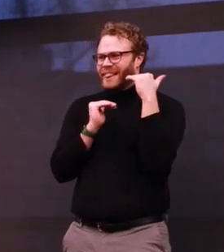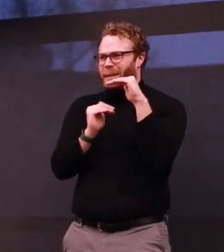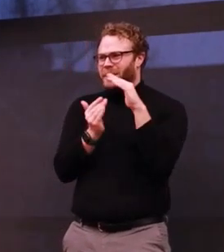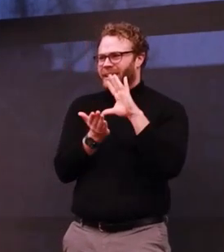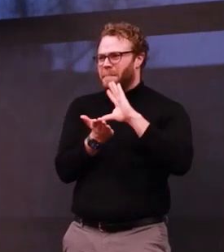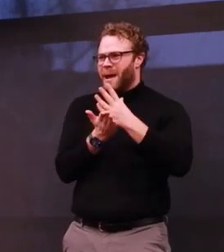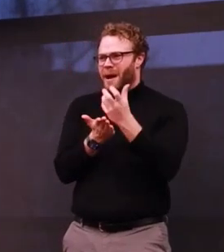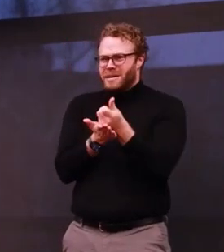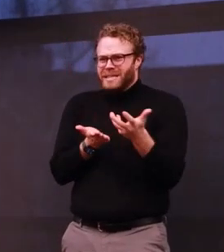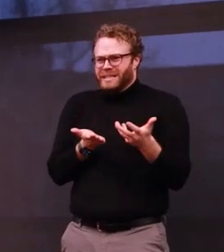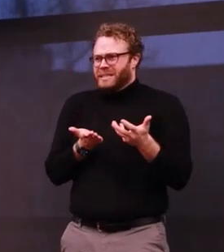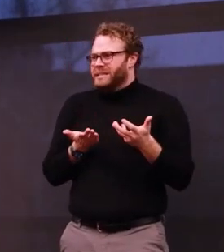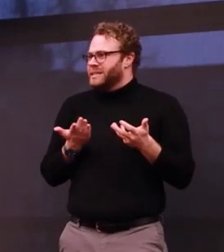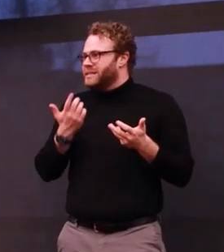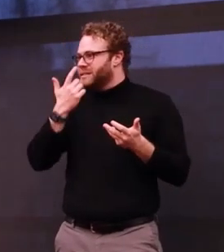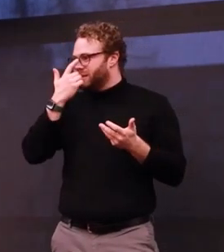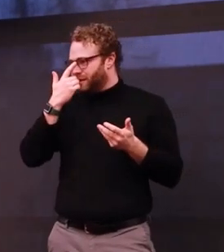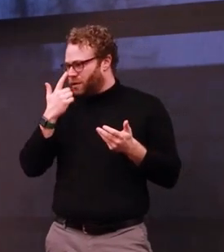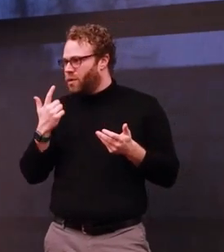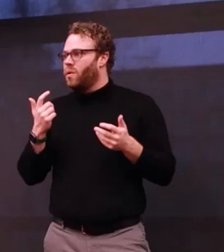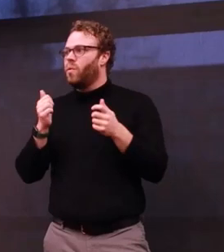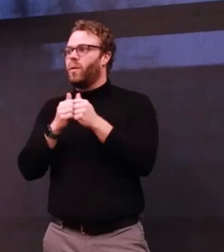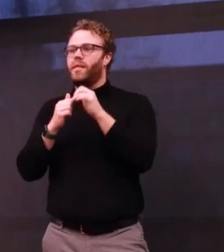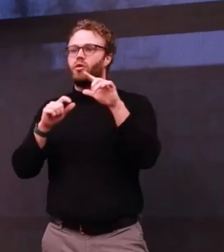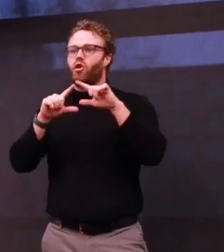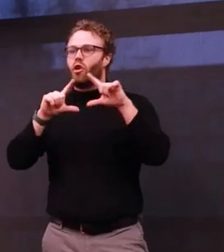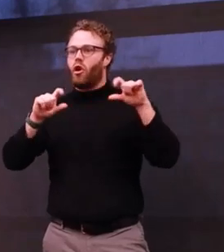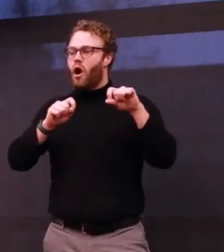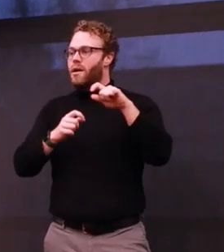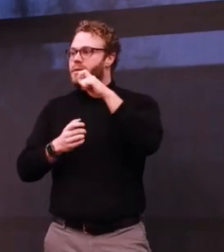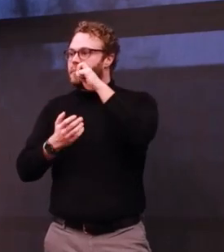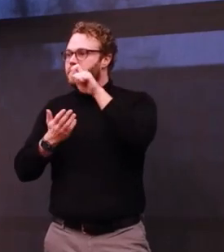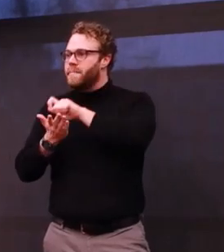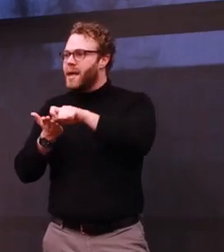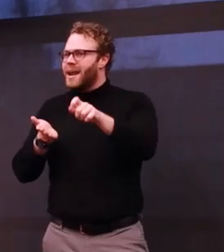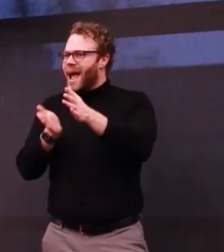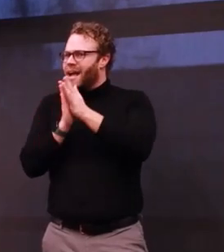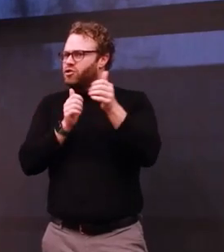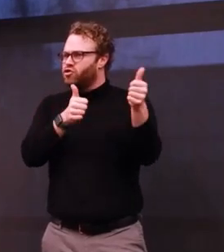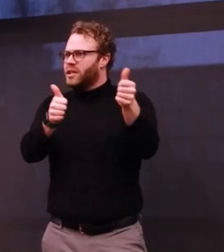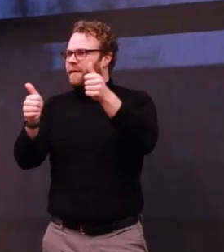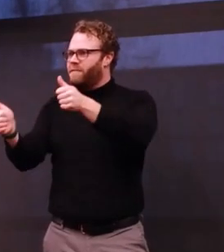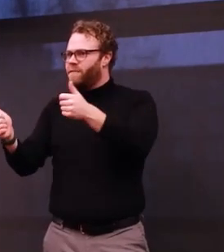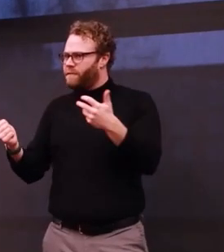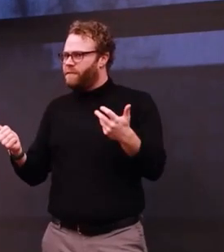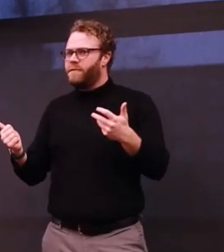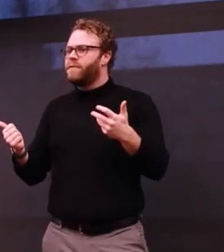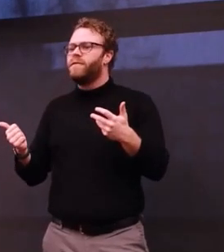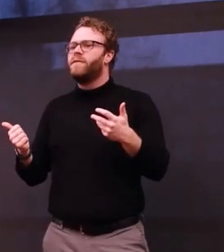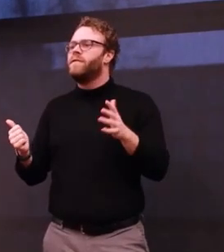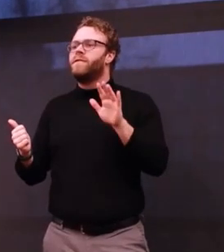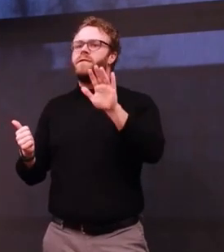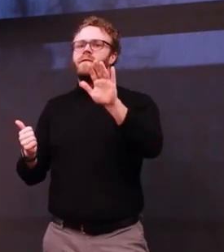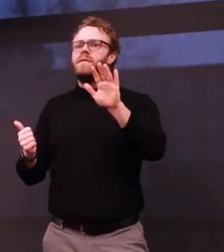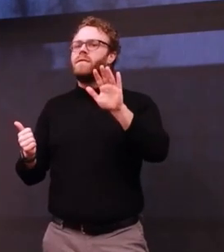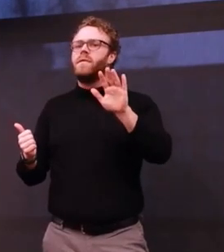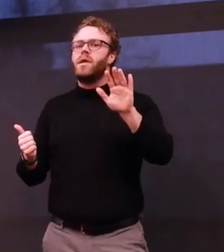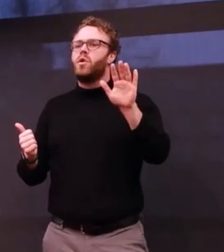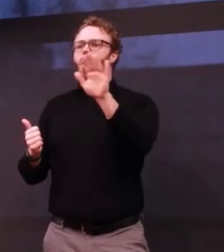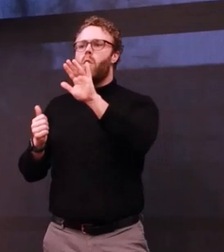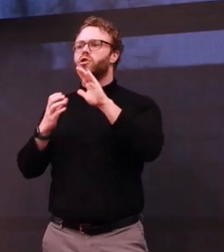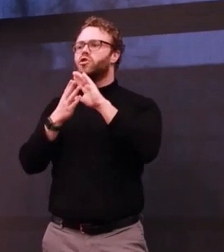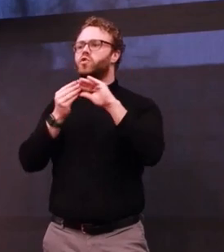So, as you have your index cards and your pens, I want you to ask yourself, what is an important part of your